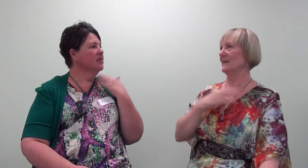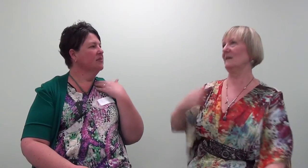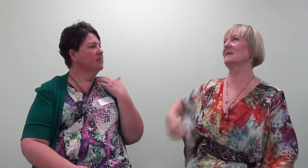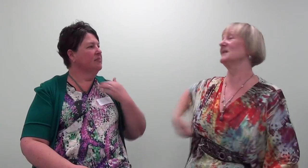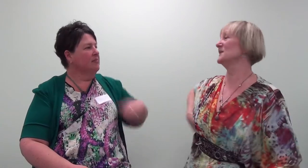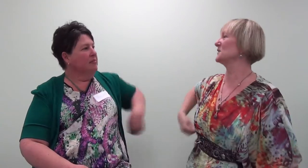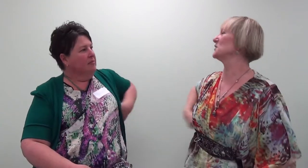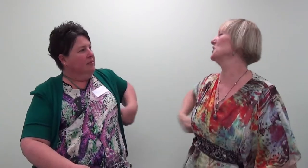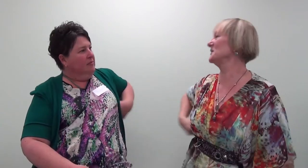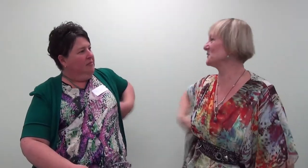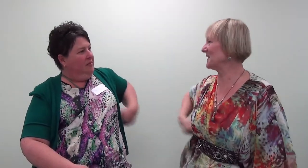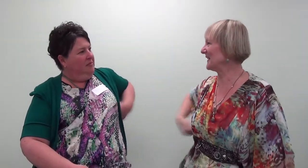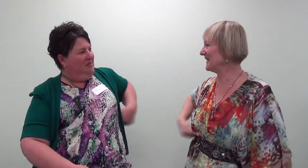Because this is the gentle technique.